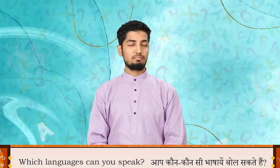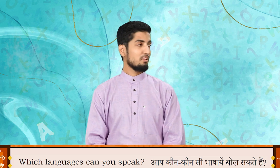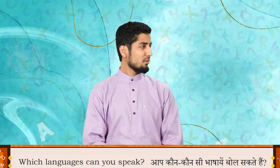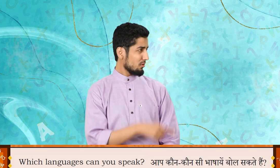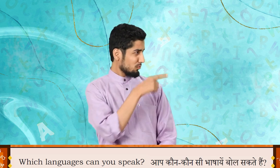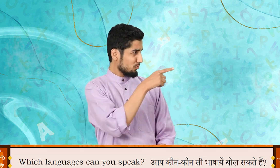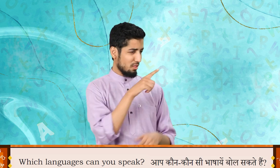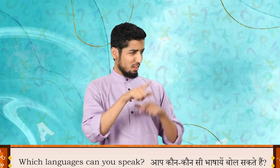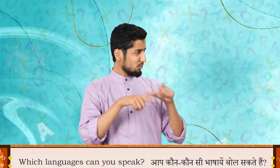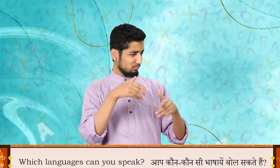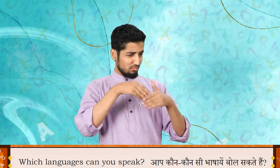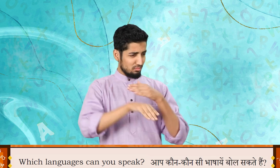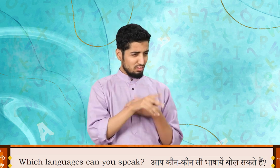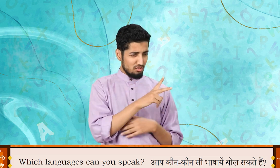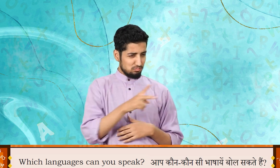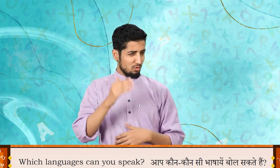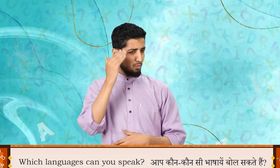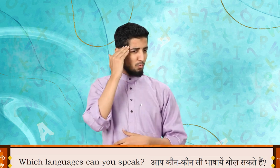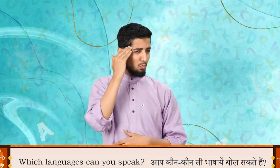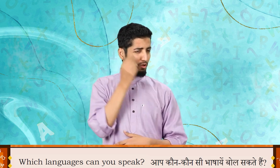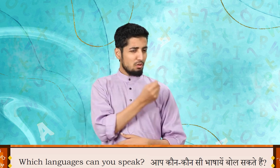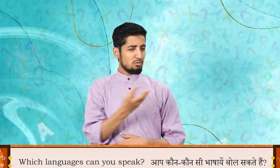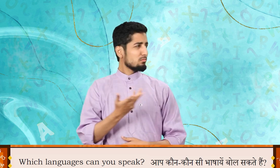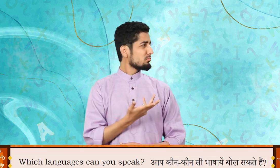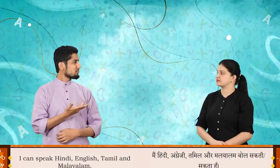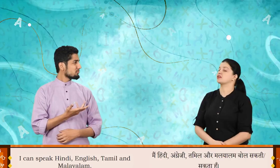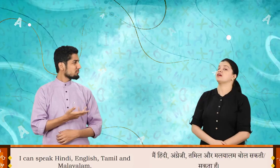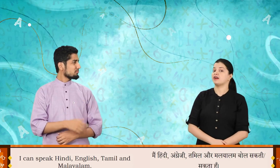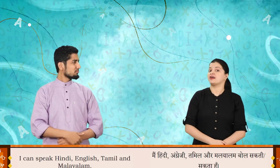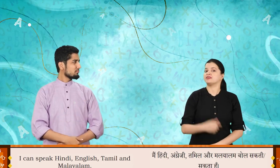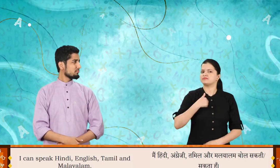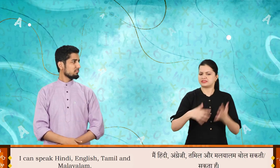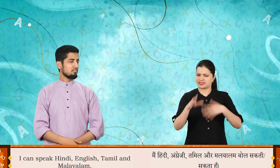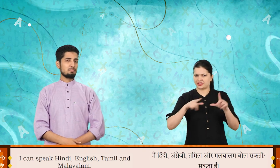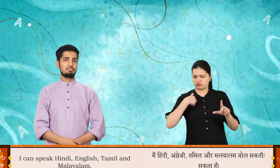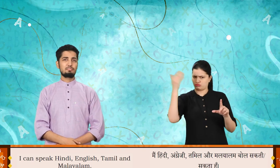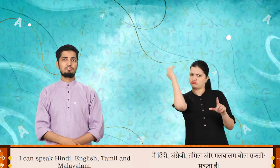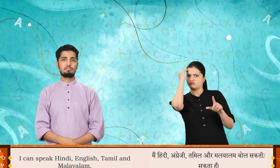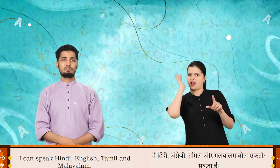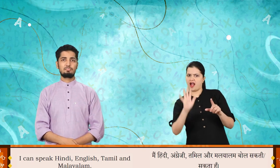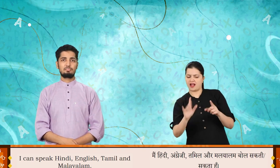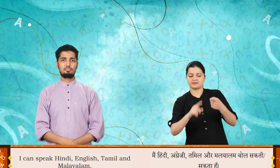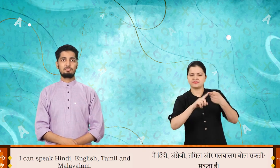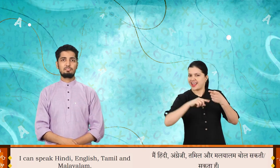Which languages can you speak? I can speak Hindi,